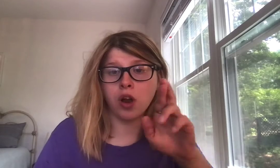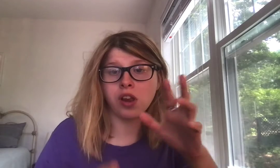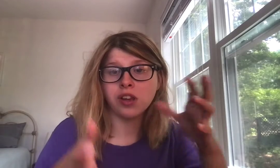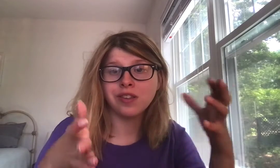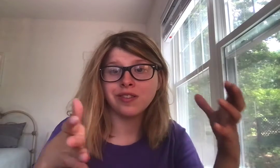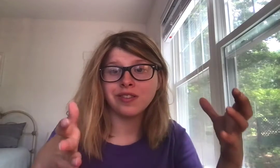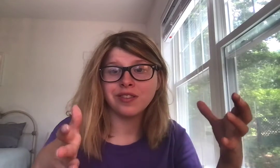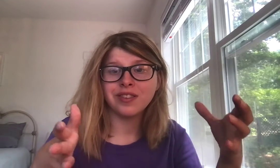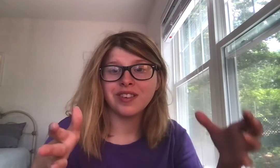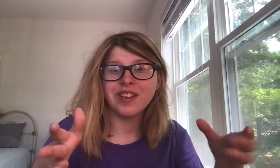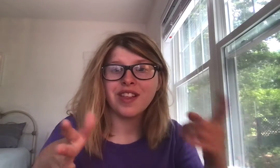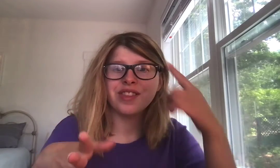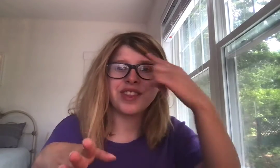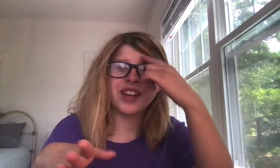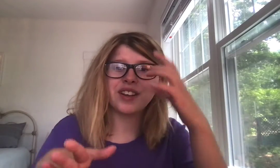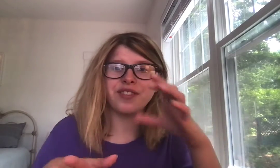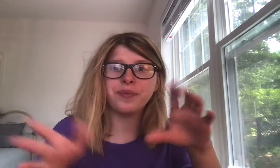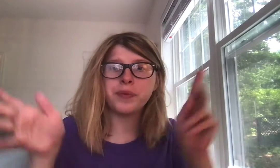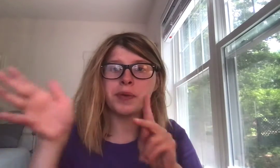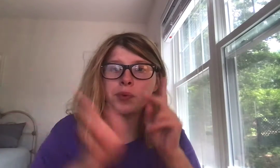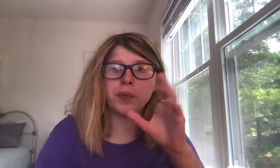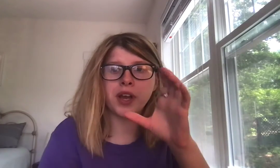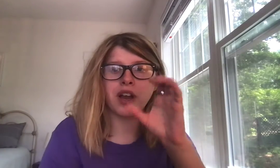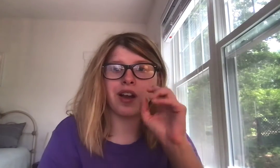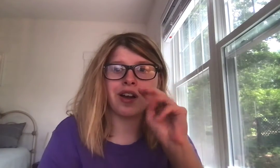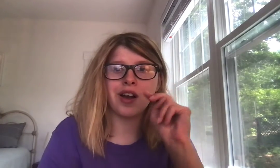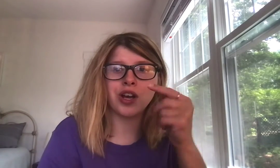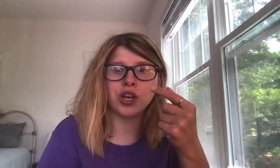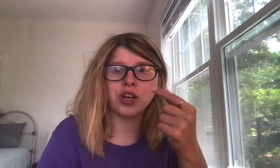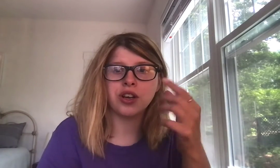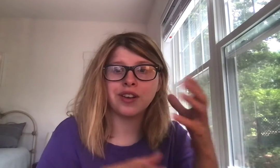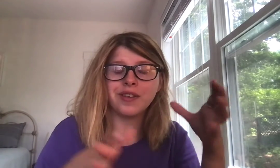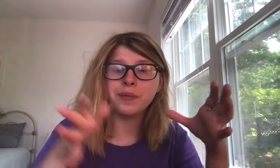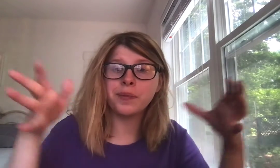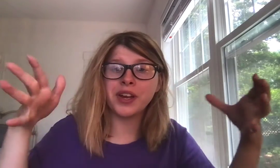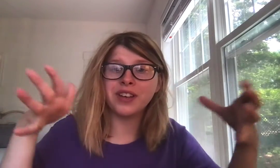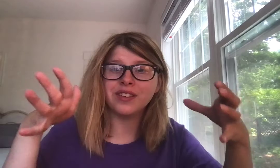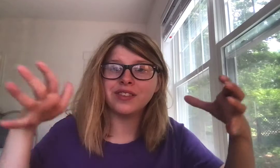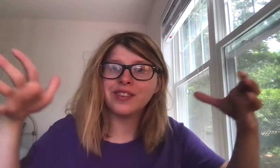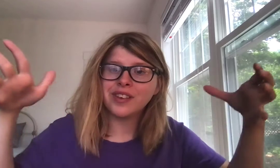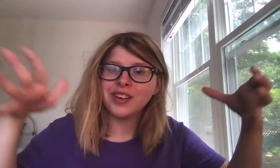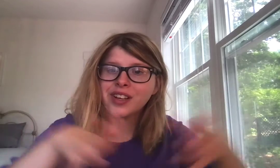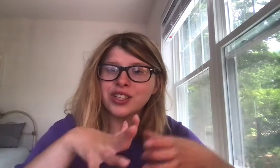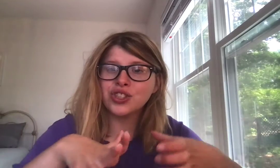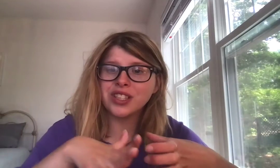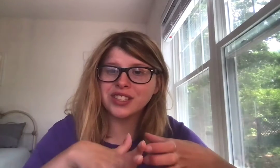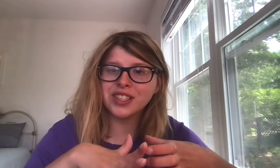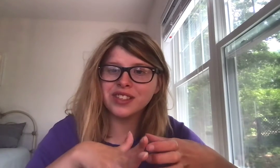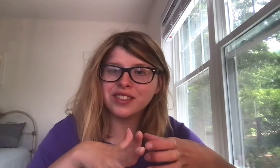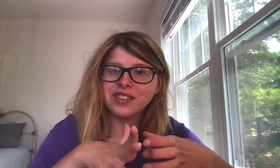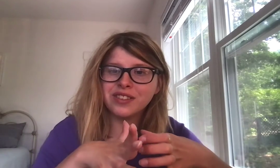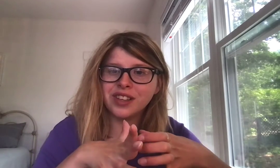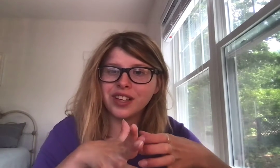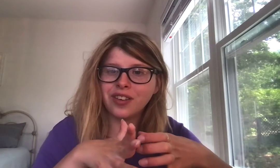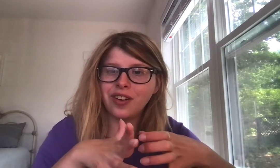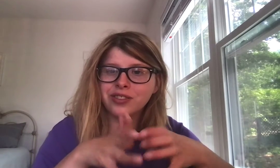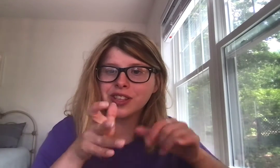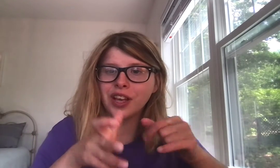think of people being kind being congested like all together